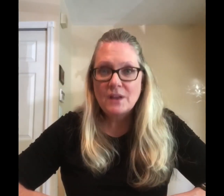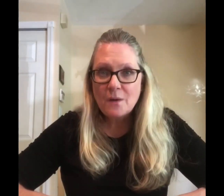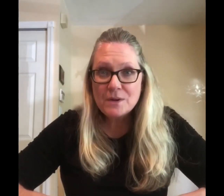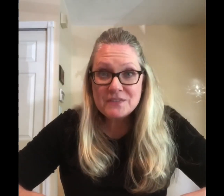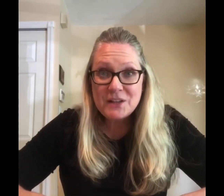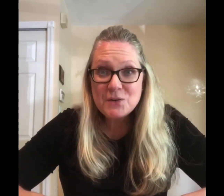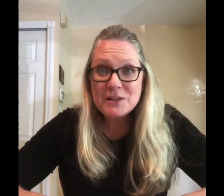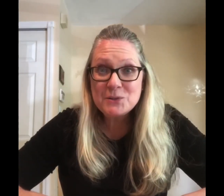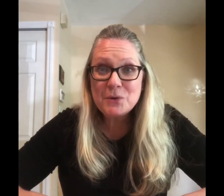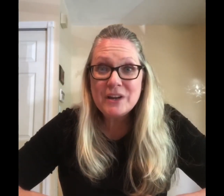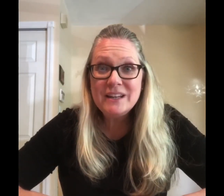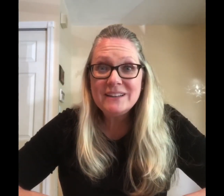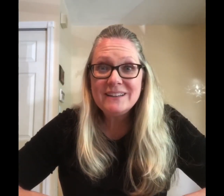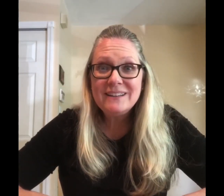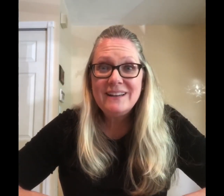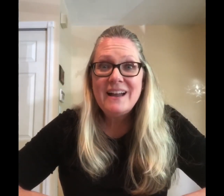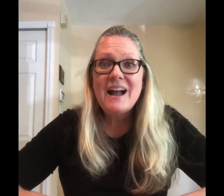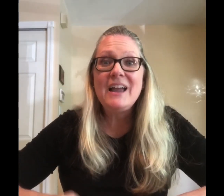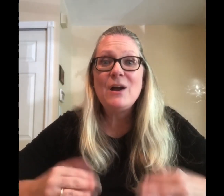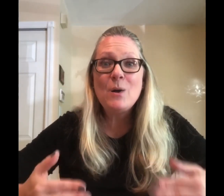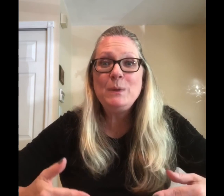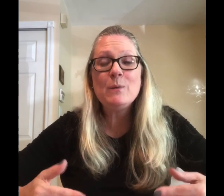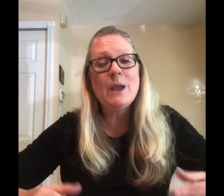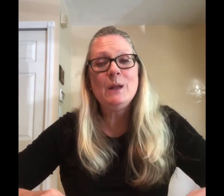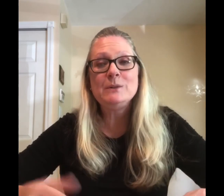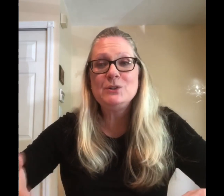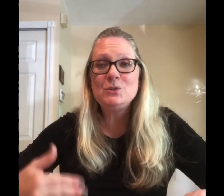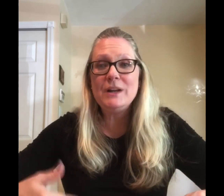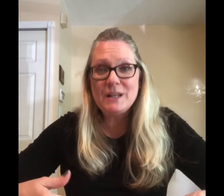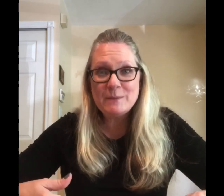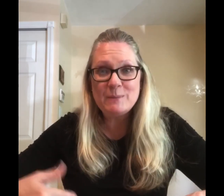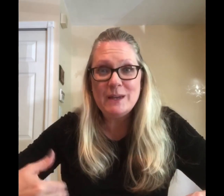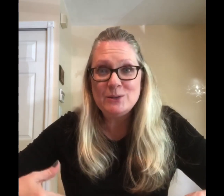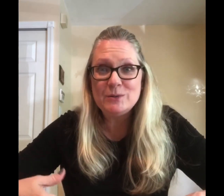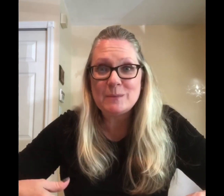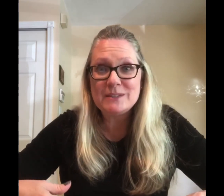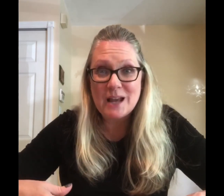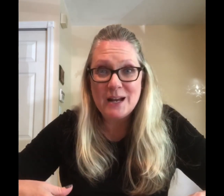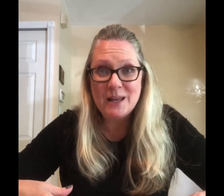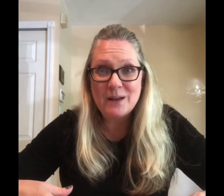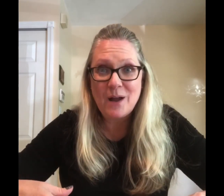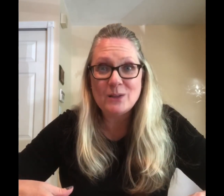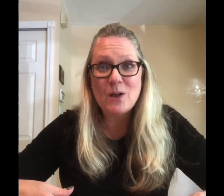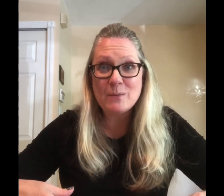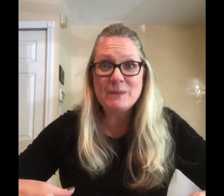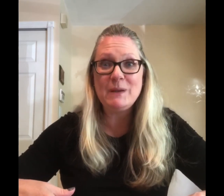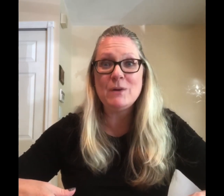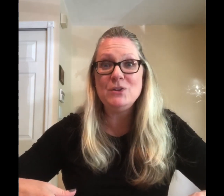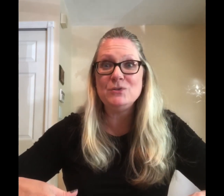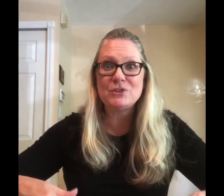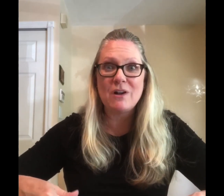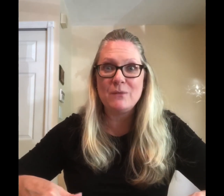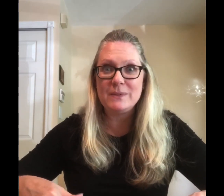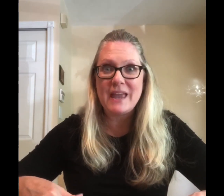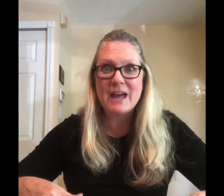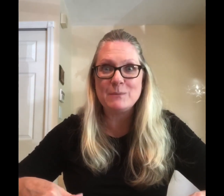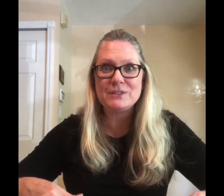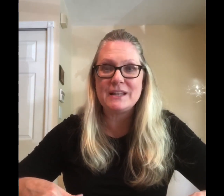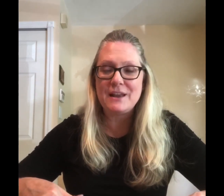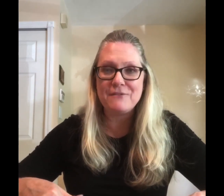wasn't that a great story I hope you were able to join in with me and do some signing along with me when you saw that the animals said every